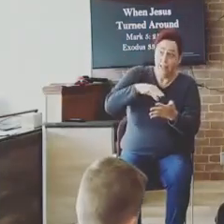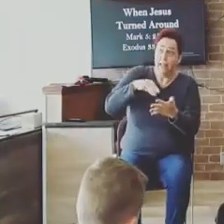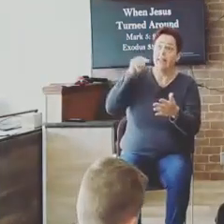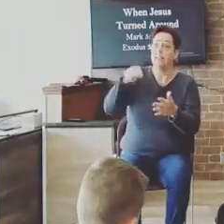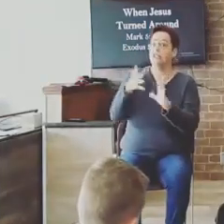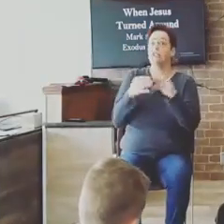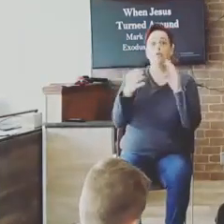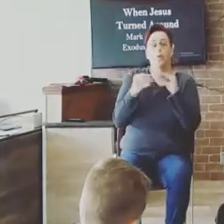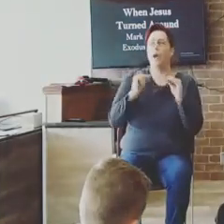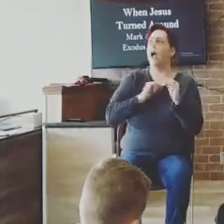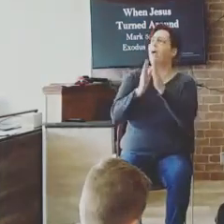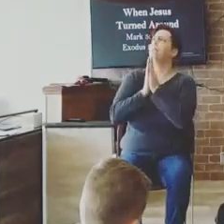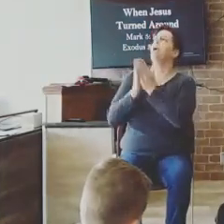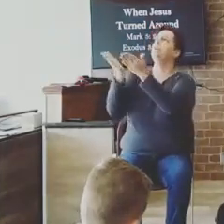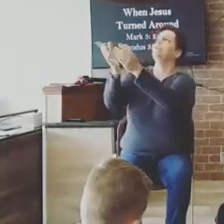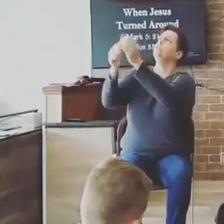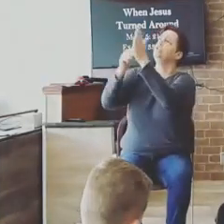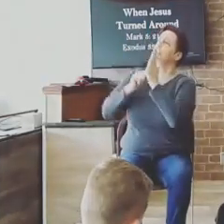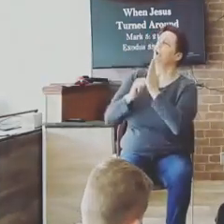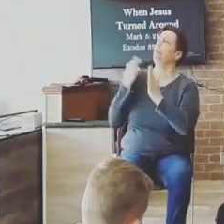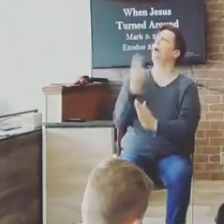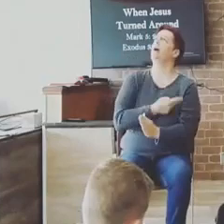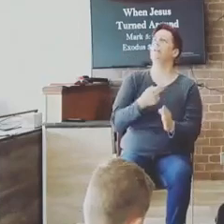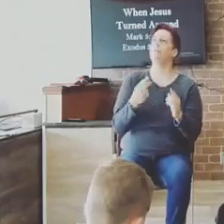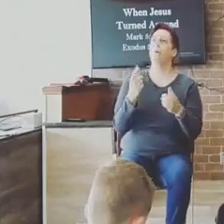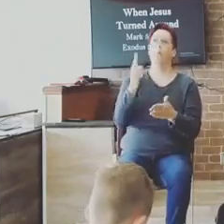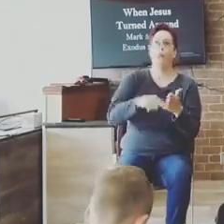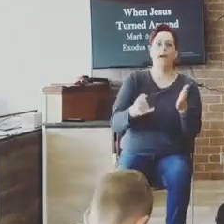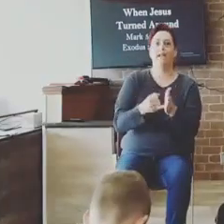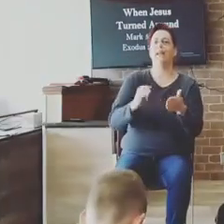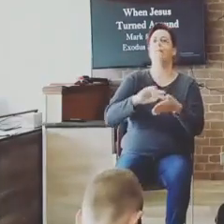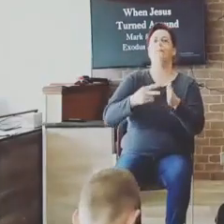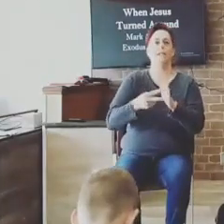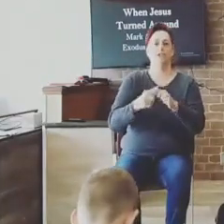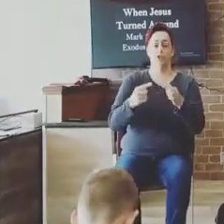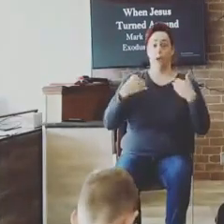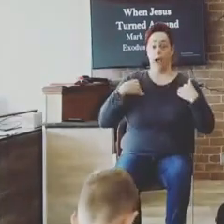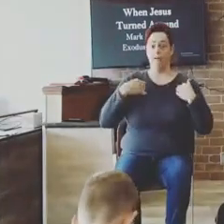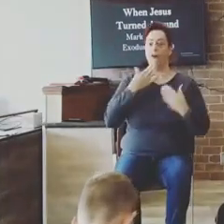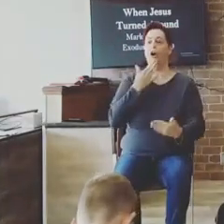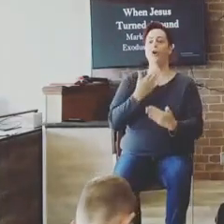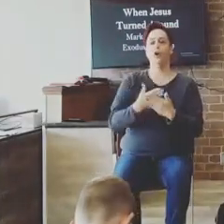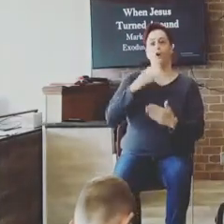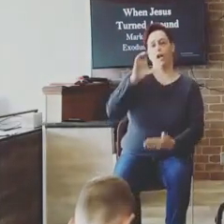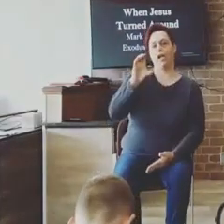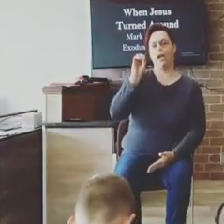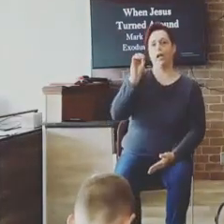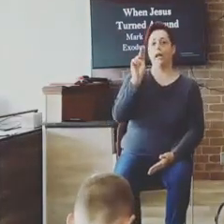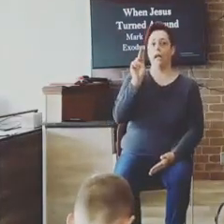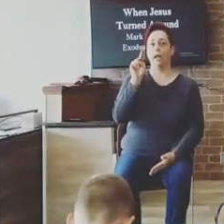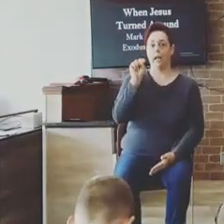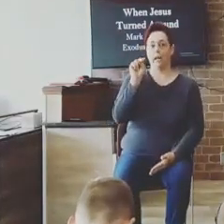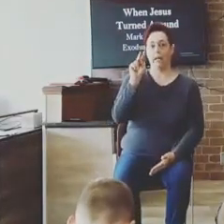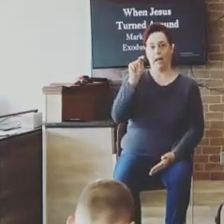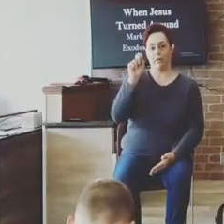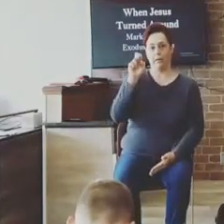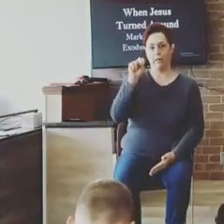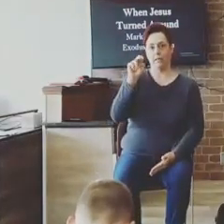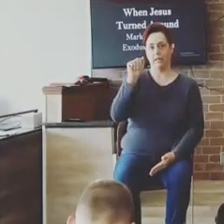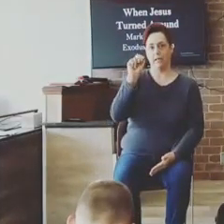what it means to have a good countenance. And Lord, your countenance towards us means so much.